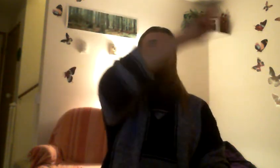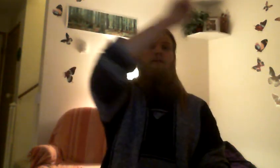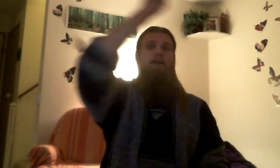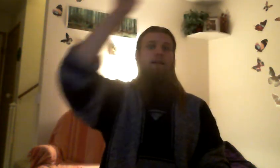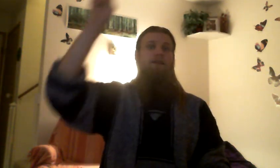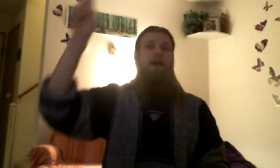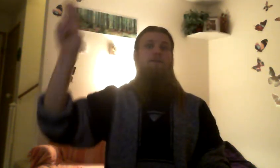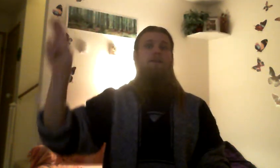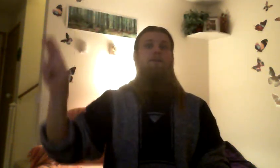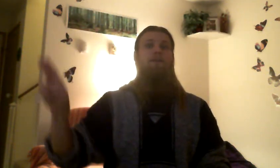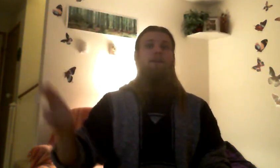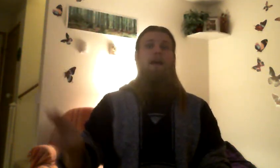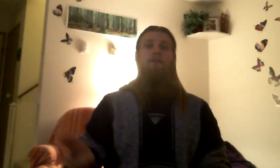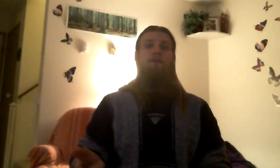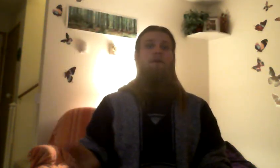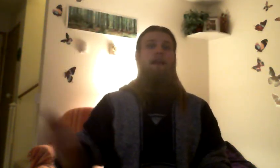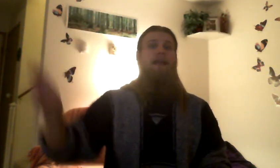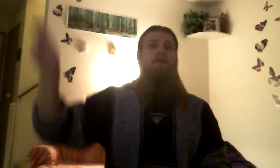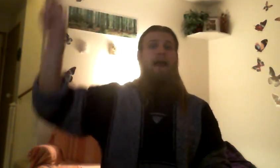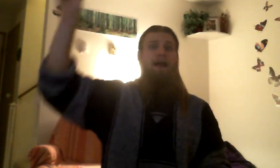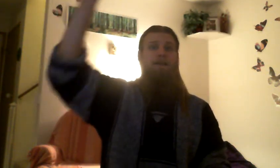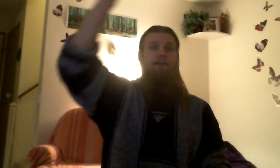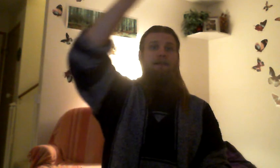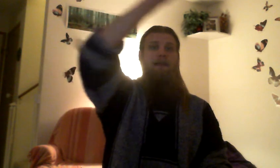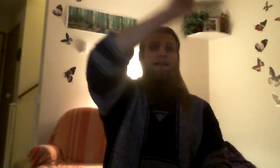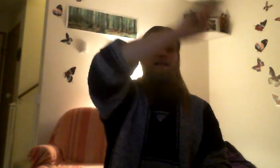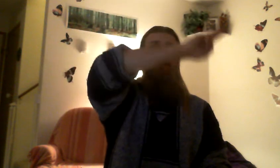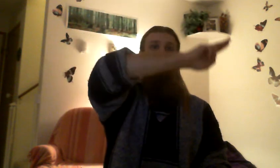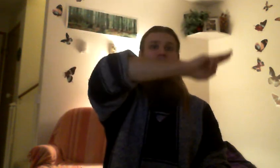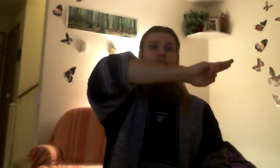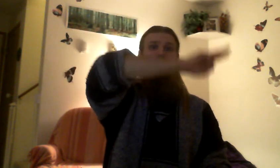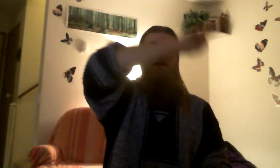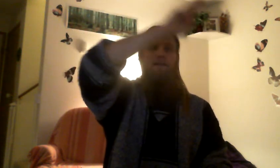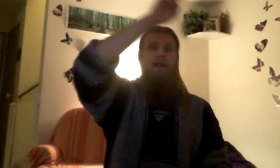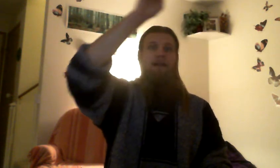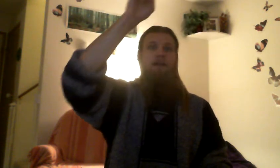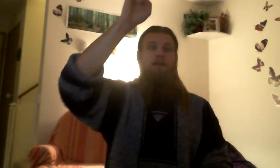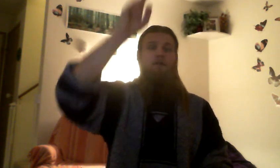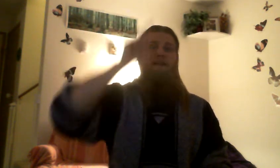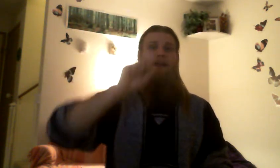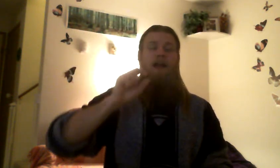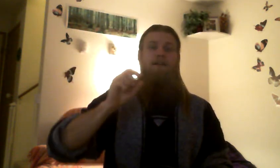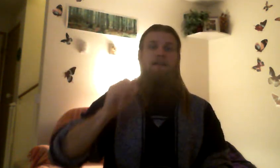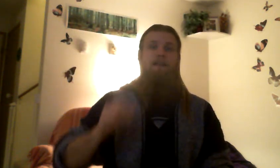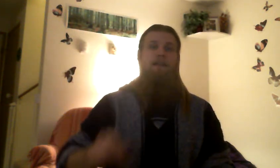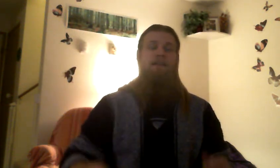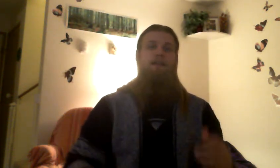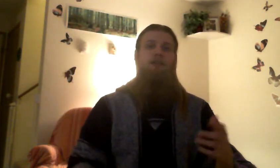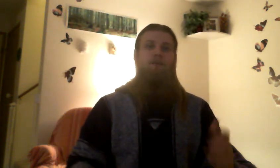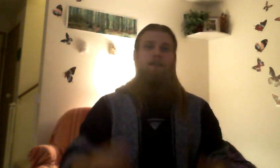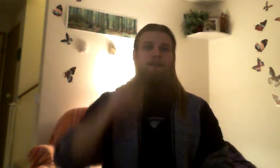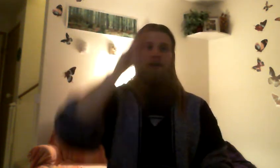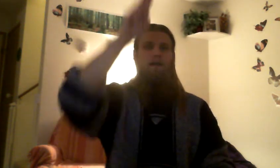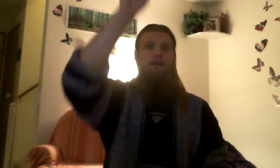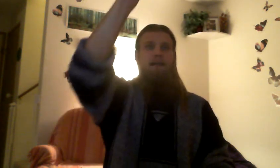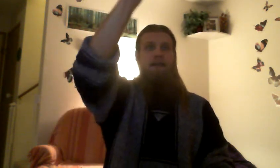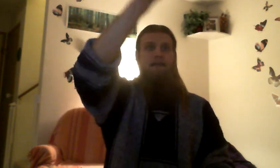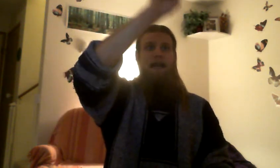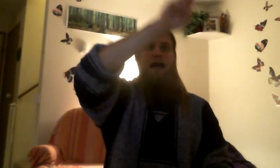Right. And you'd have them go in any pattern that they feel. Okay. A good one to start is a